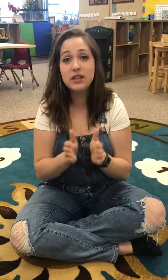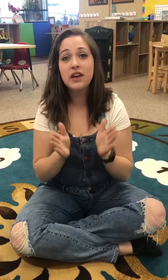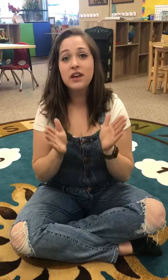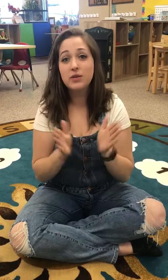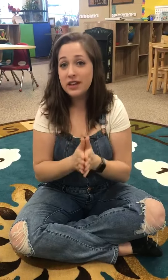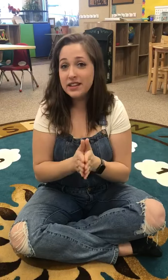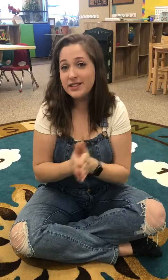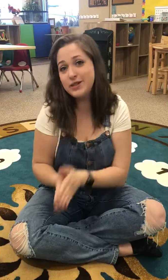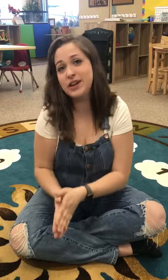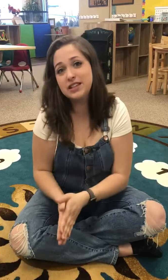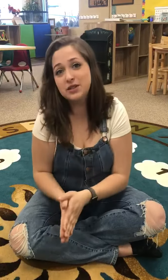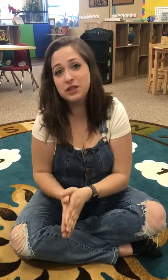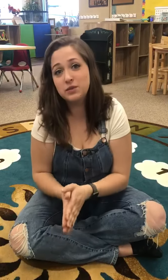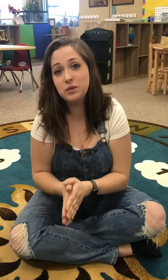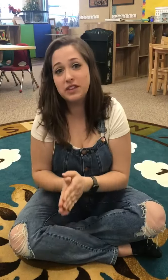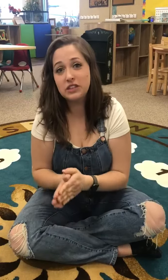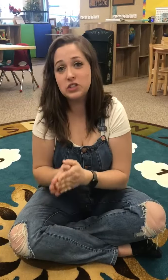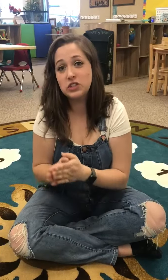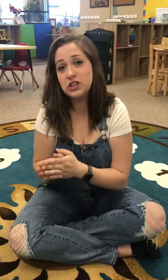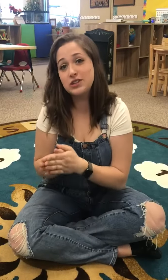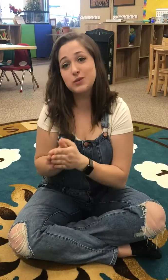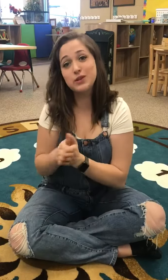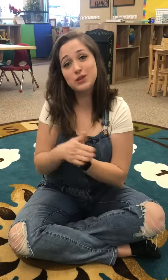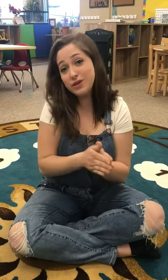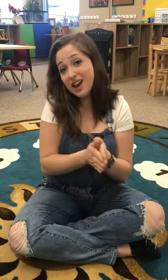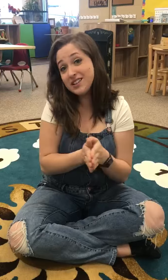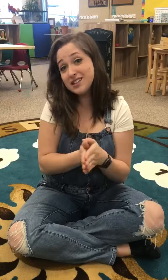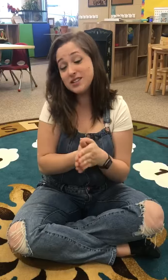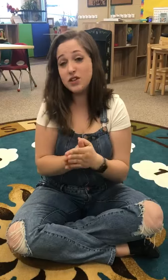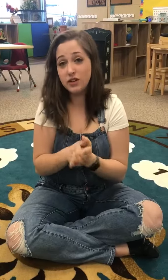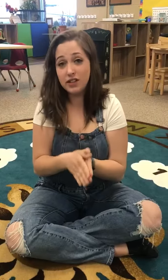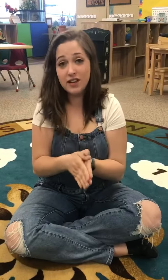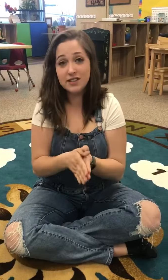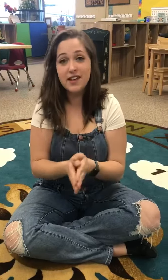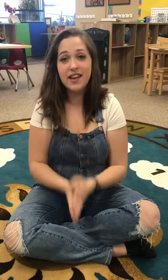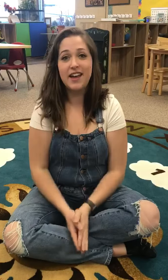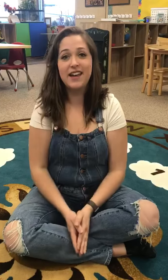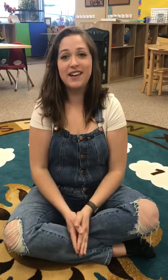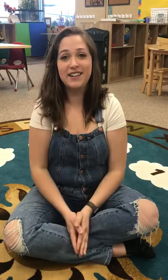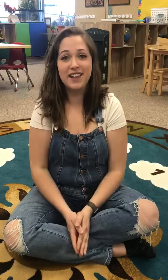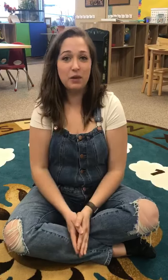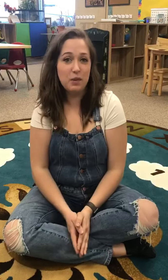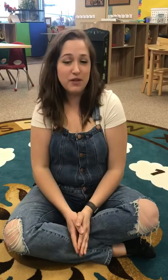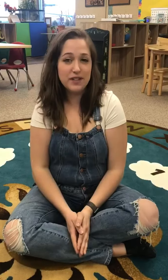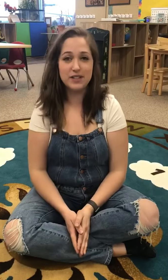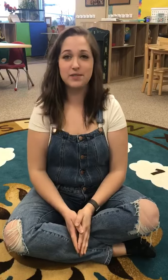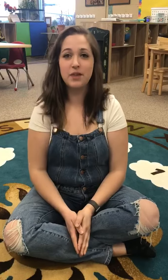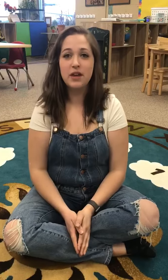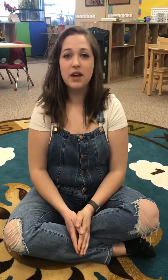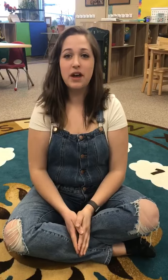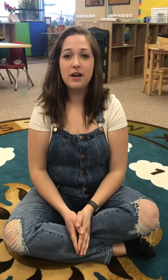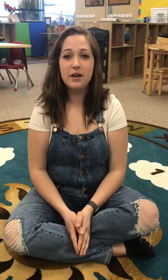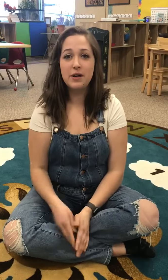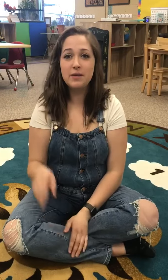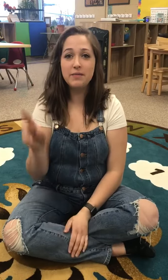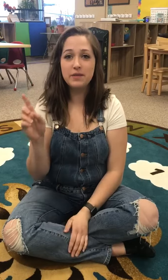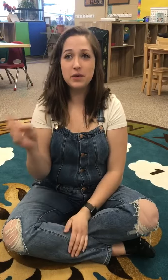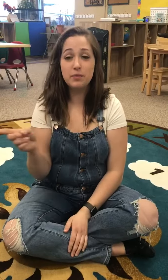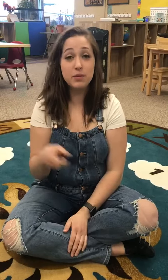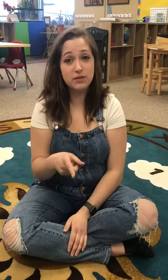graylings you guys can do this one with us just change the word stone cats to your class and that'll be perfect um so most of